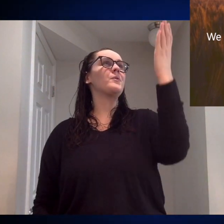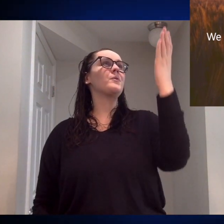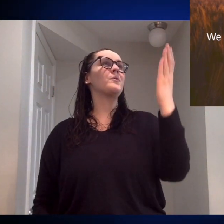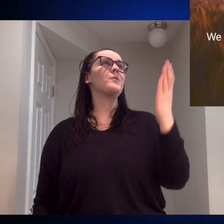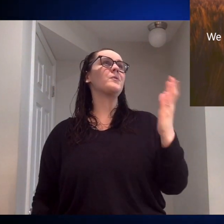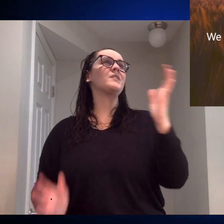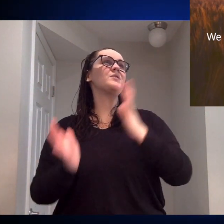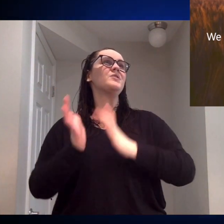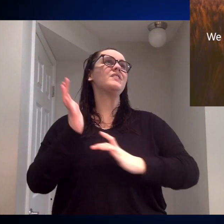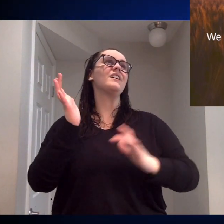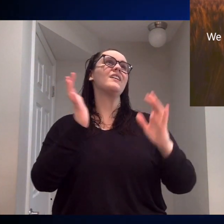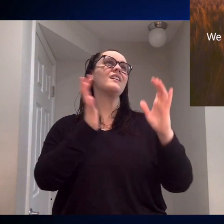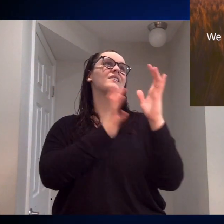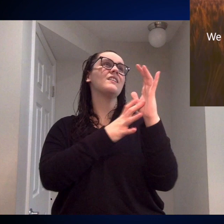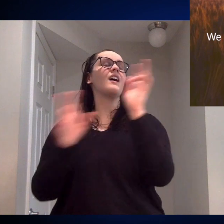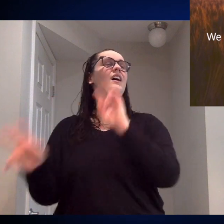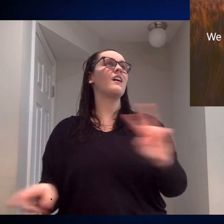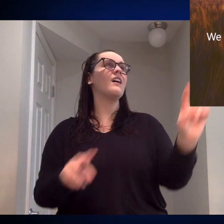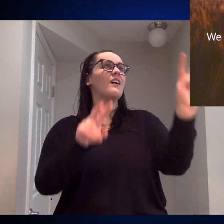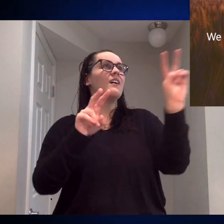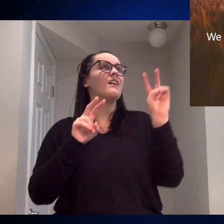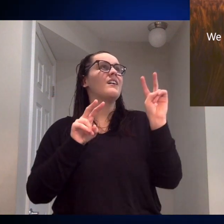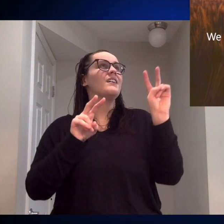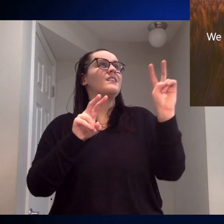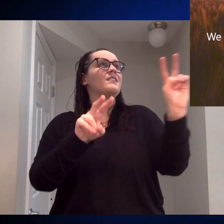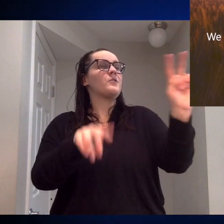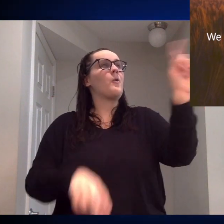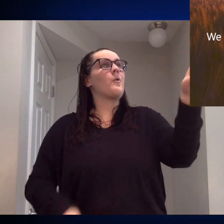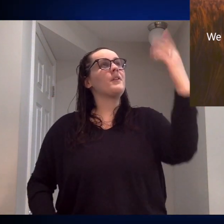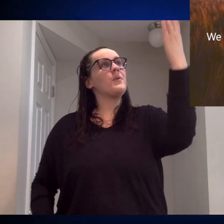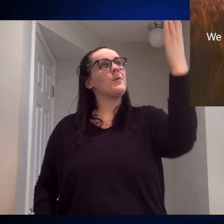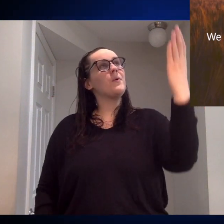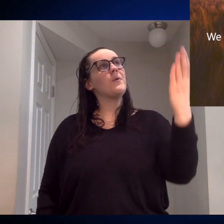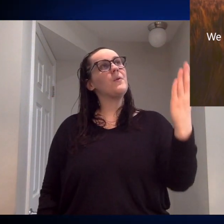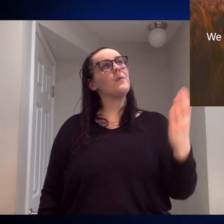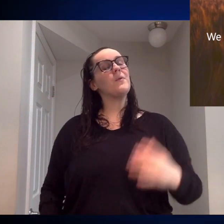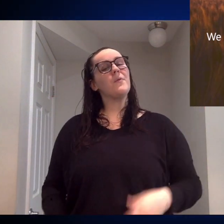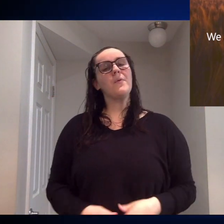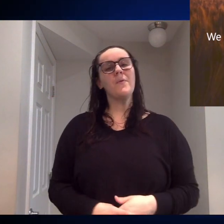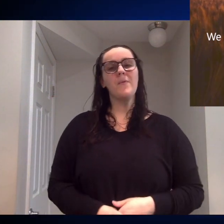Jesus, we turn our eyes to you.